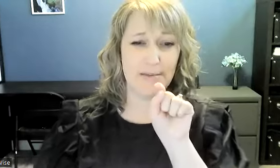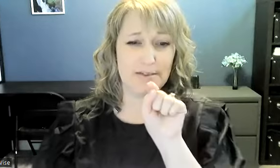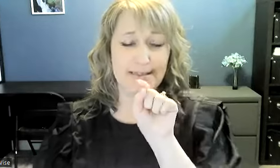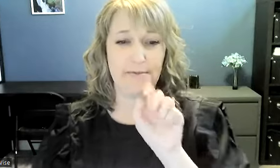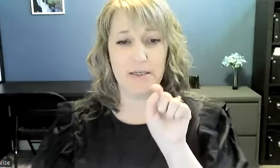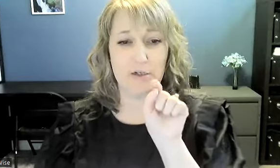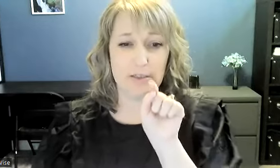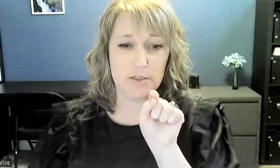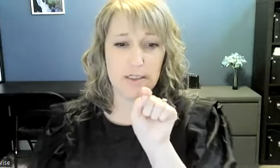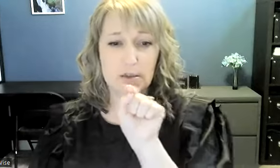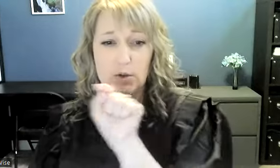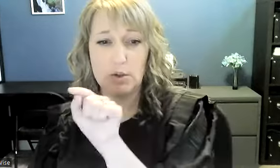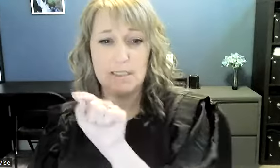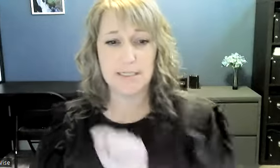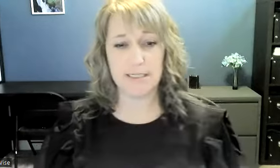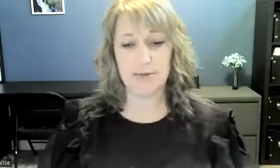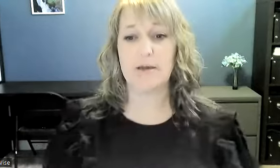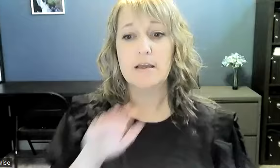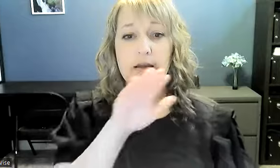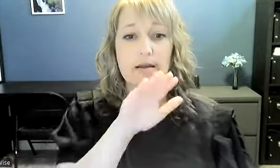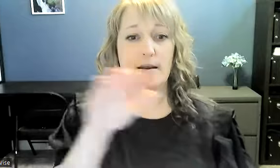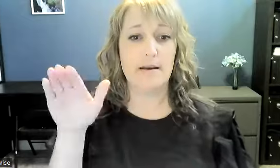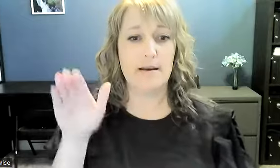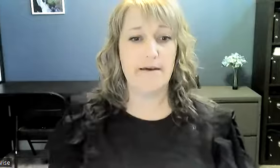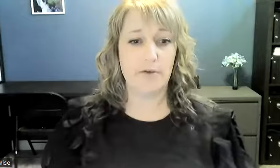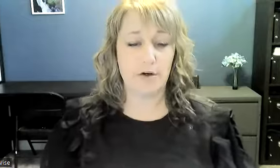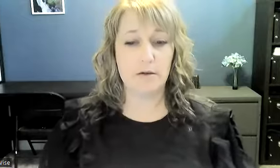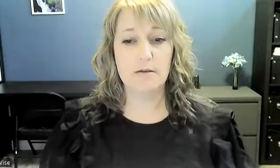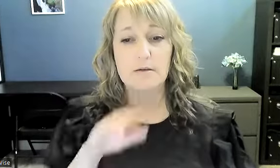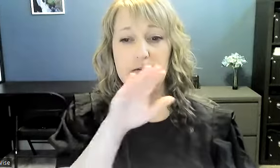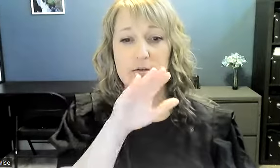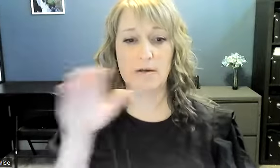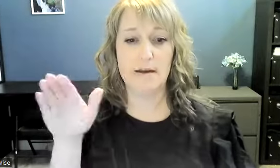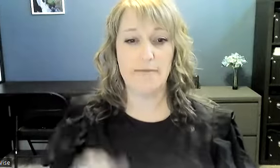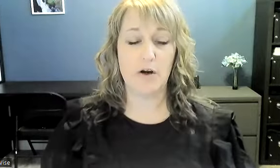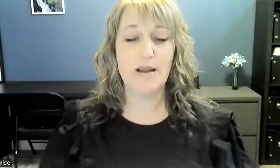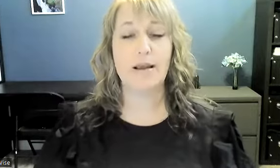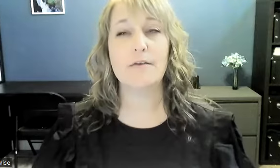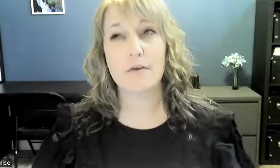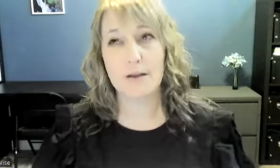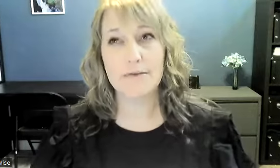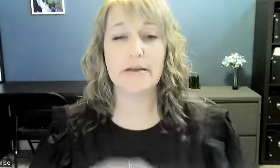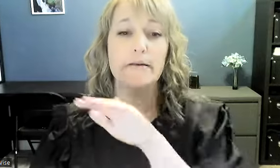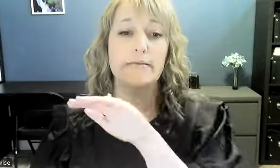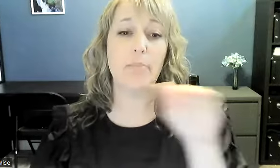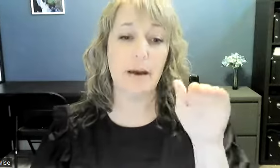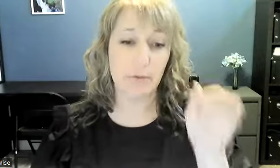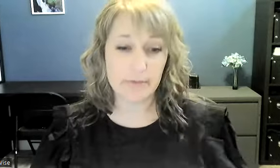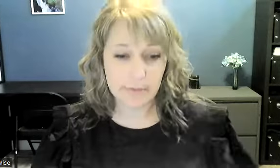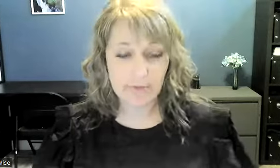number seven you're going to start here go across and down okay never never if you're left handed it's a backward seven